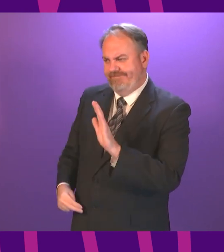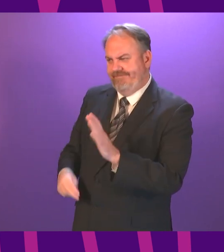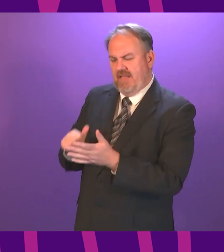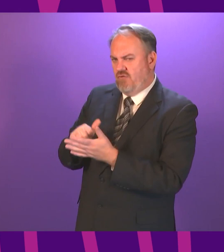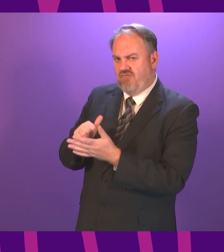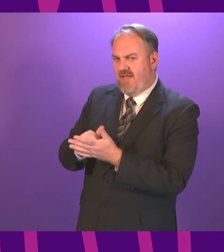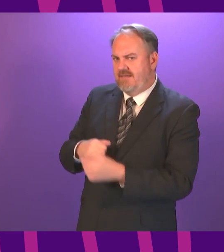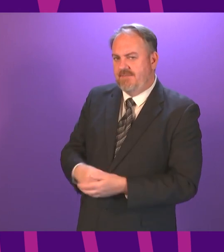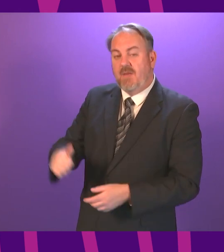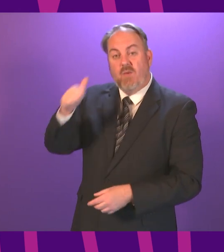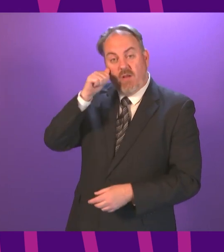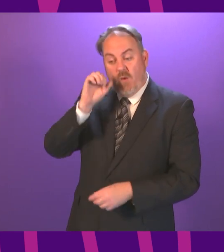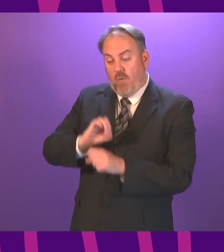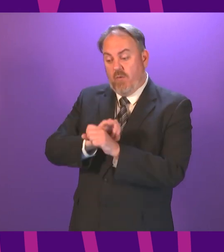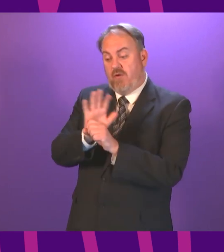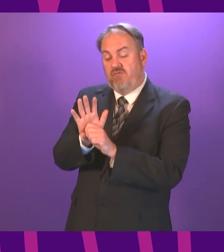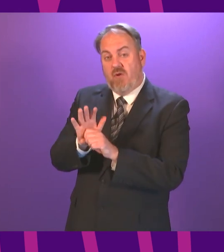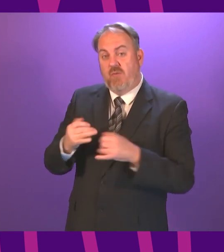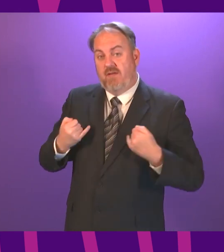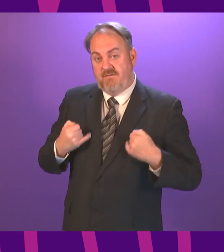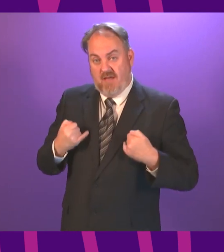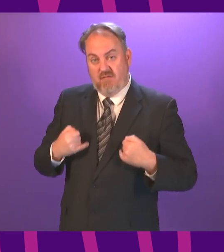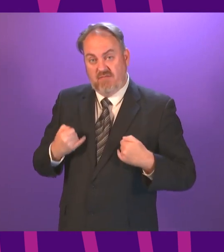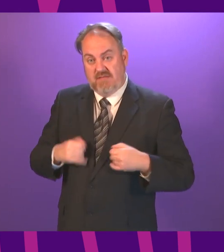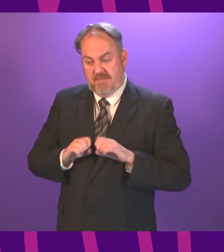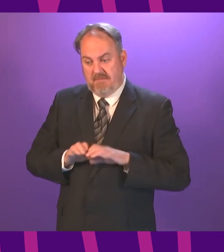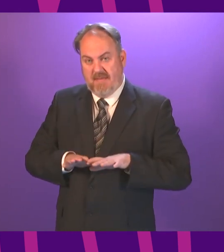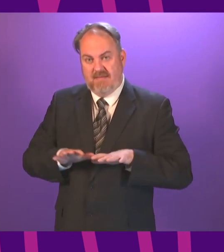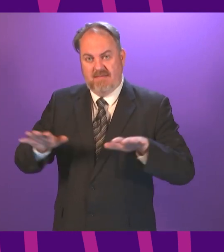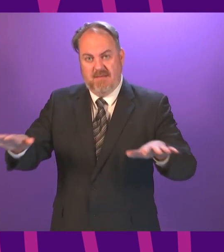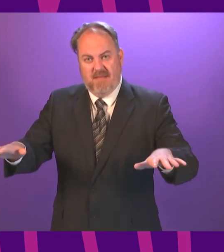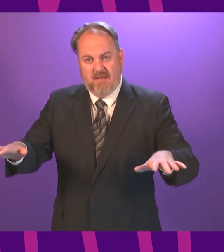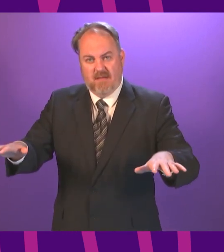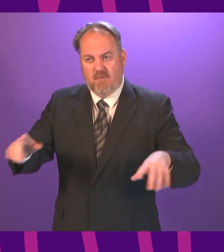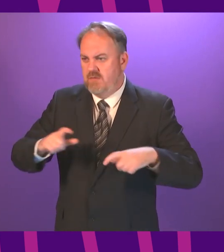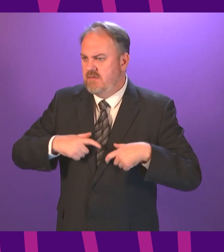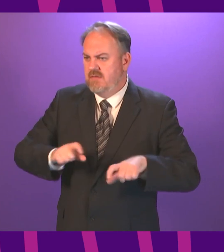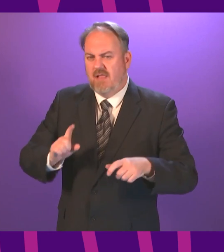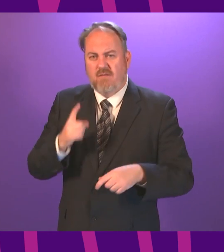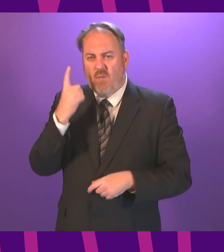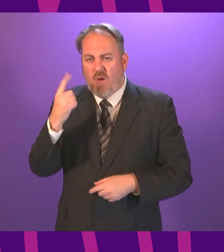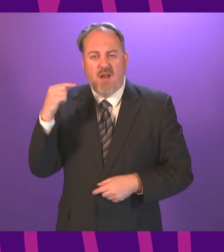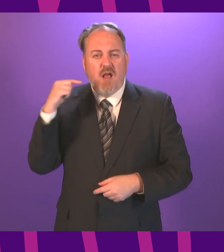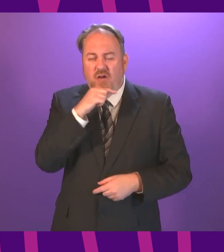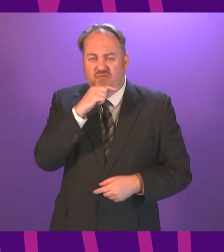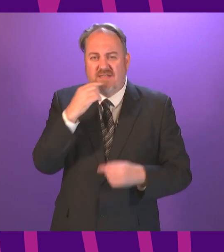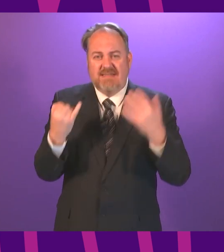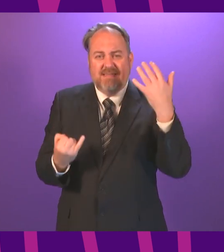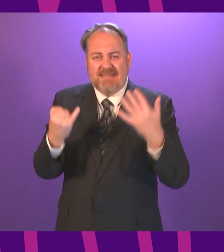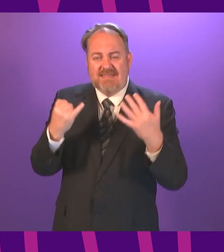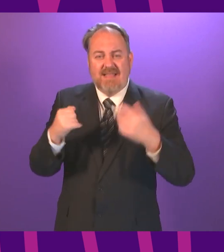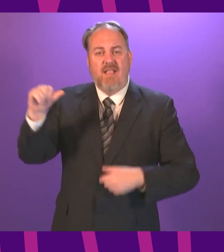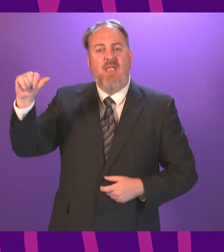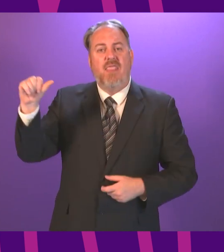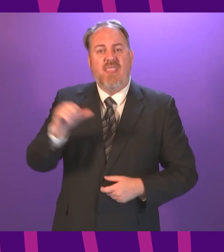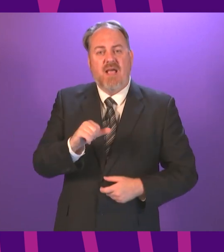pandemic, we continue to exceed the 116,000 full-time equivalent target we exceeded in